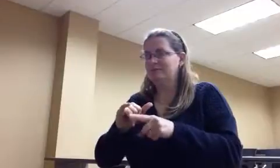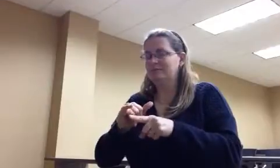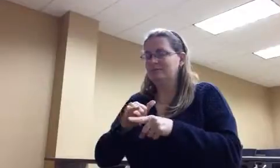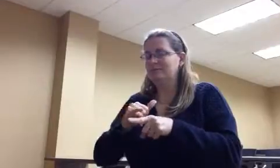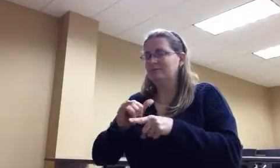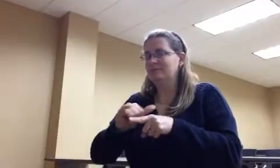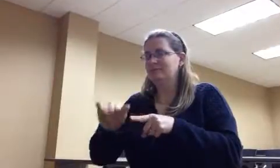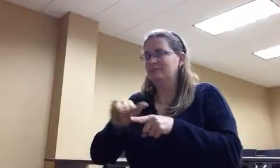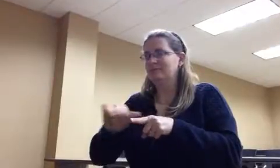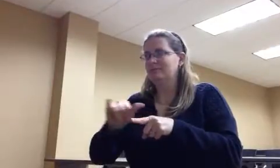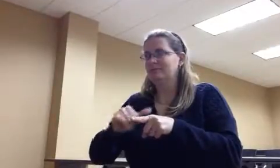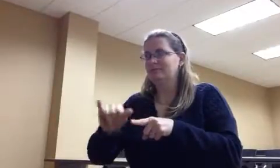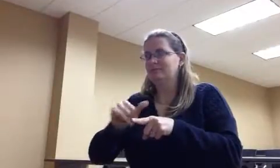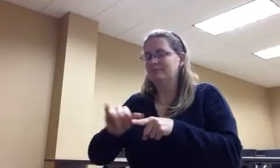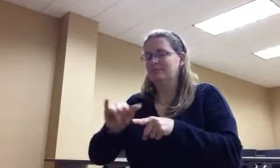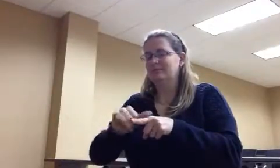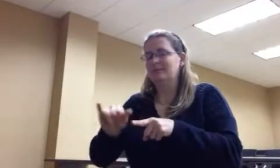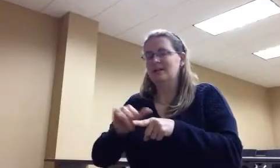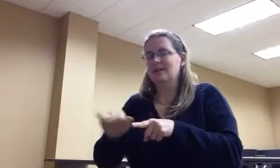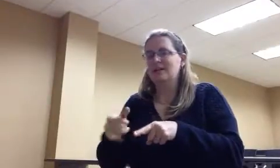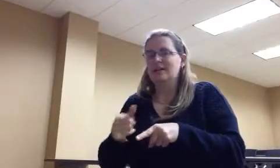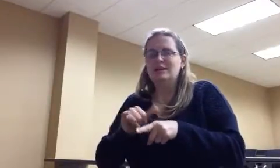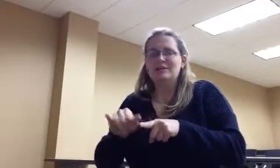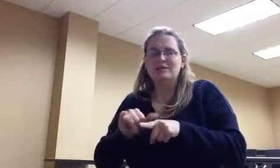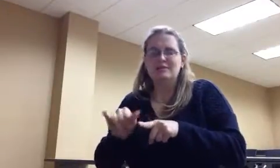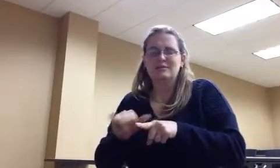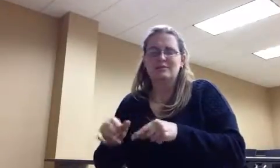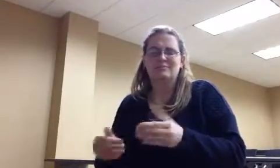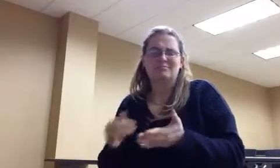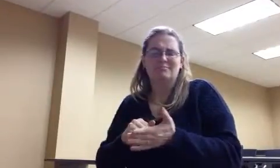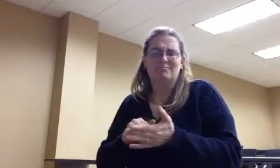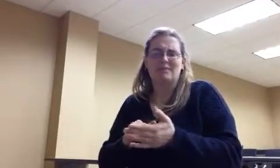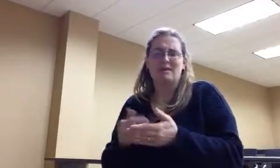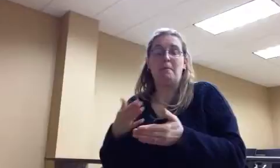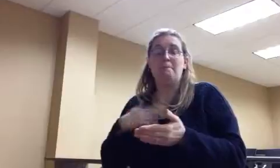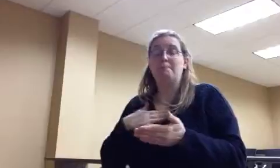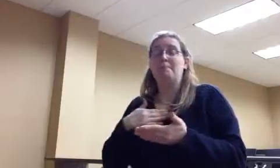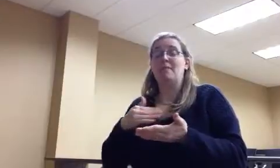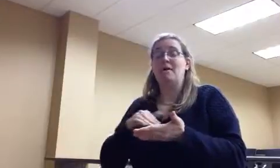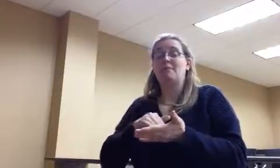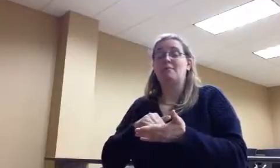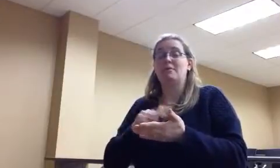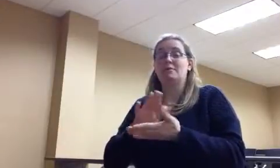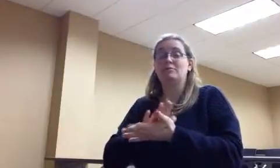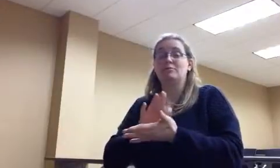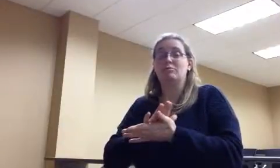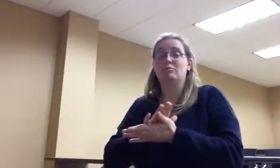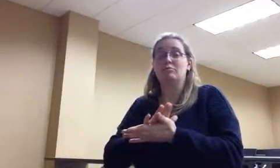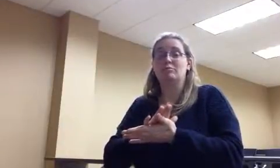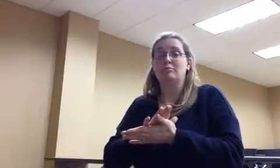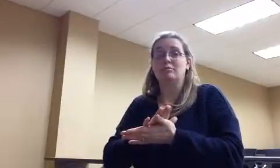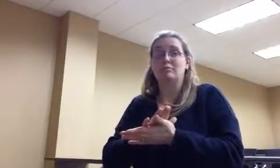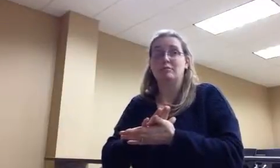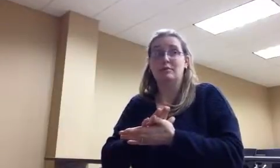group... I don't care who starts. Just start. At my middle school... You're going talk like 30 seconds. Ready, set, go. There we